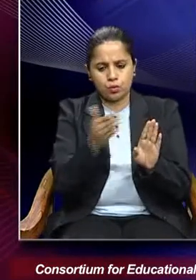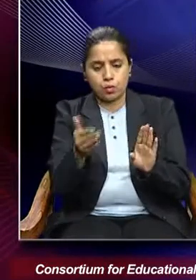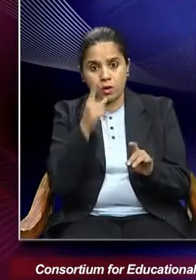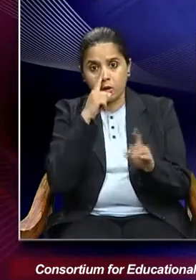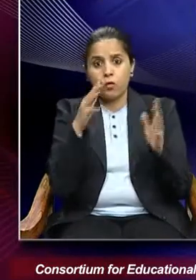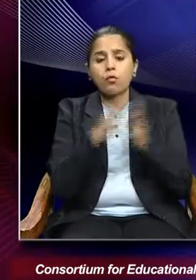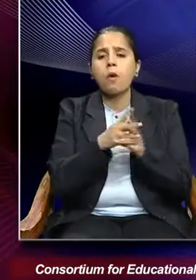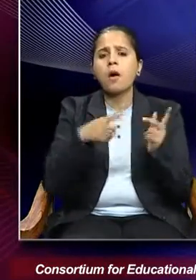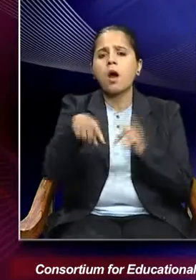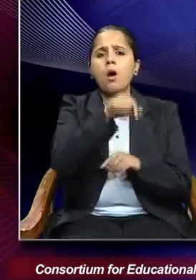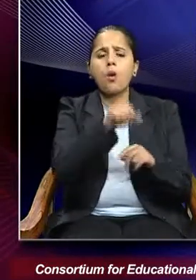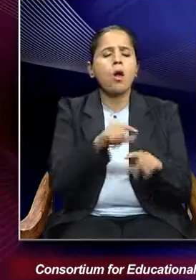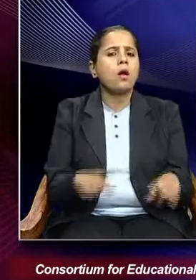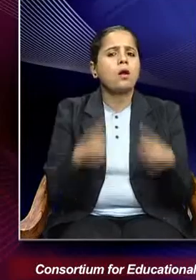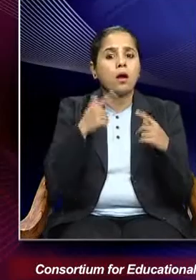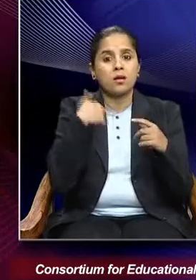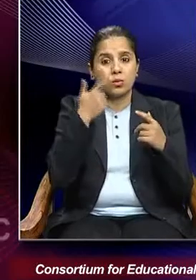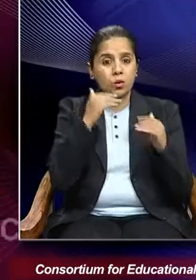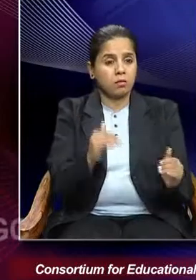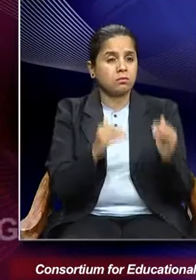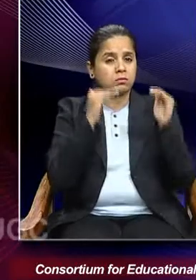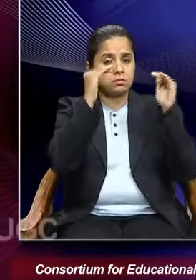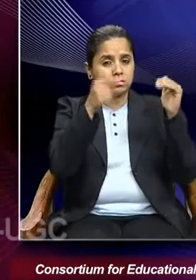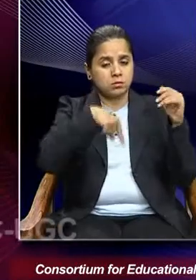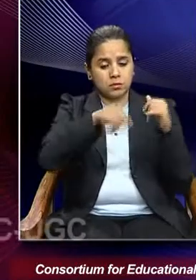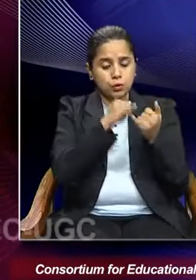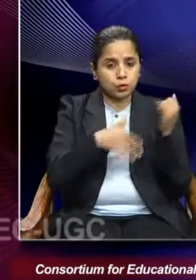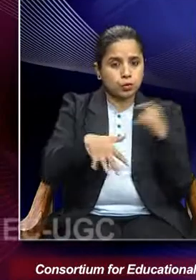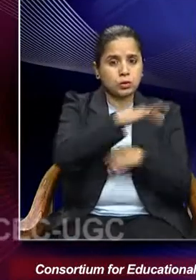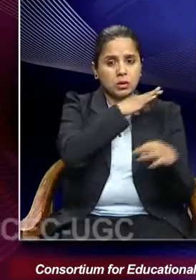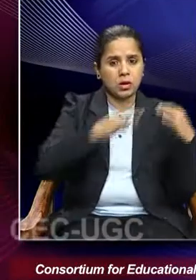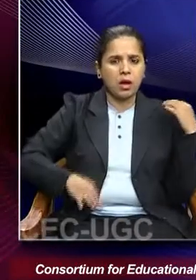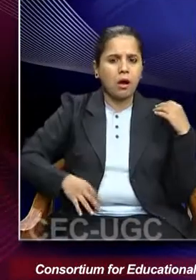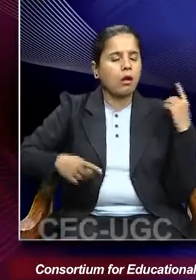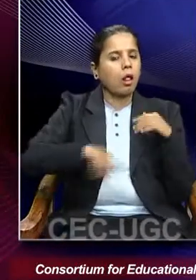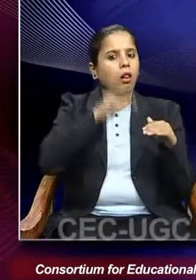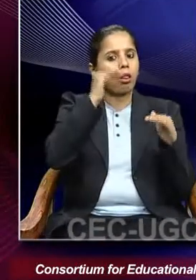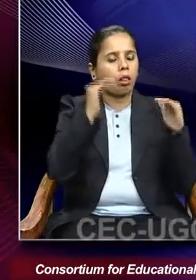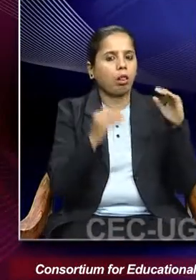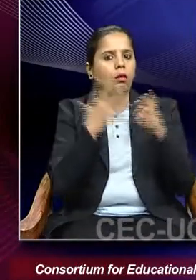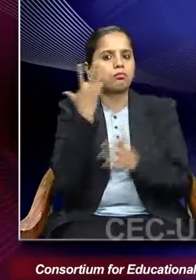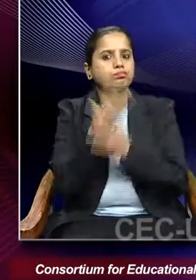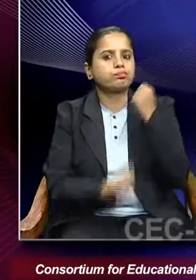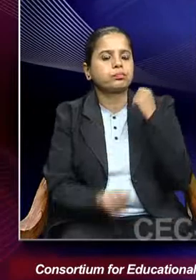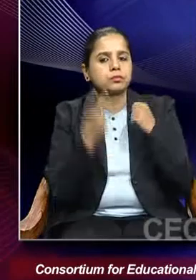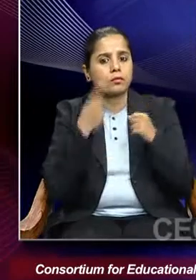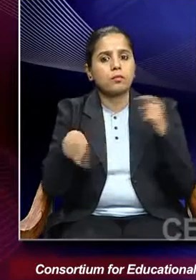women in upper caste society had badly declined and they were